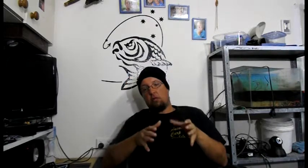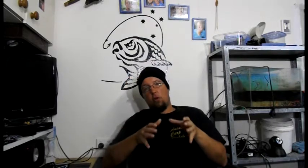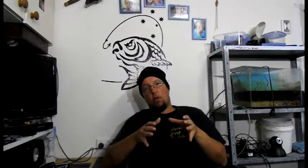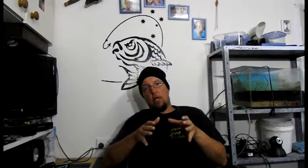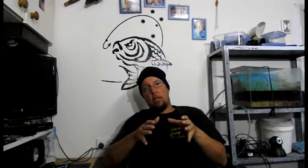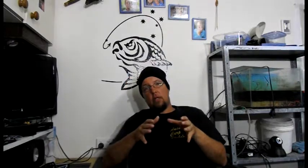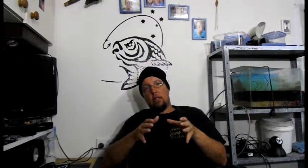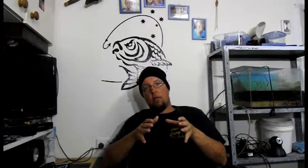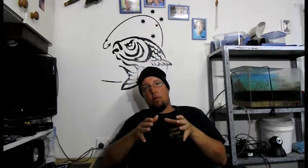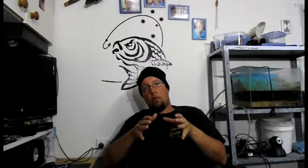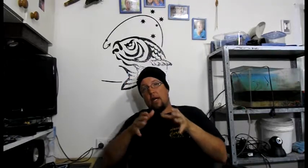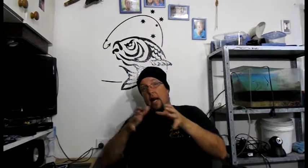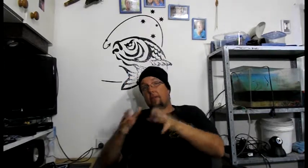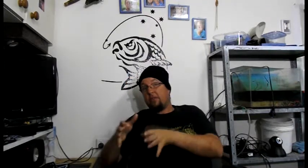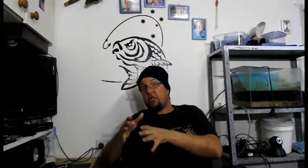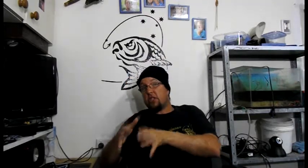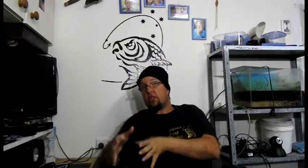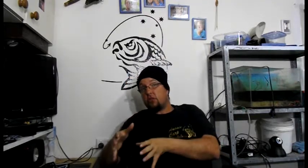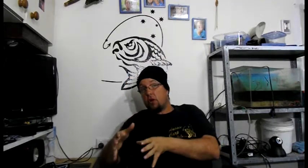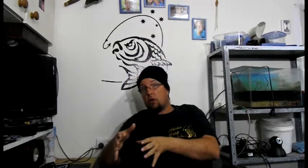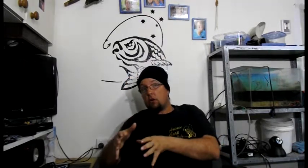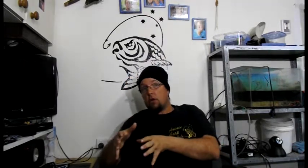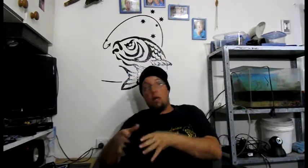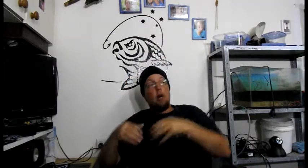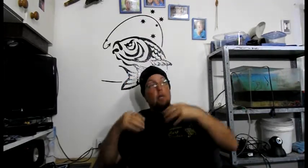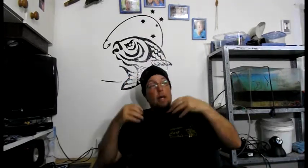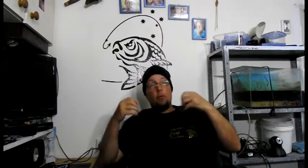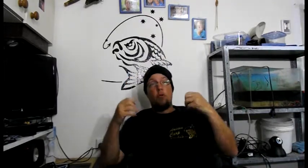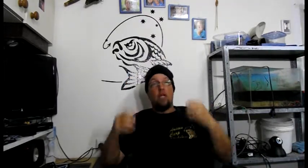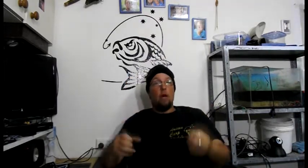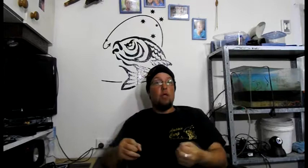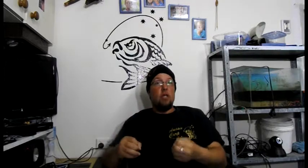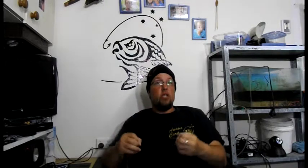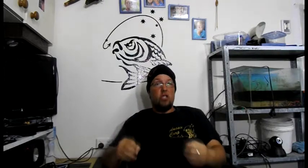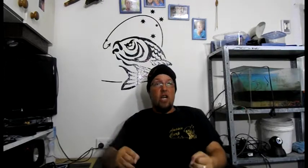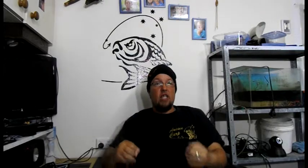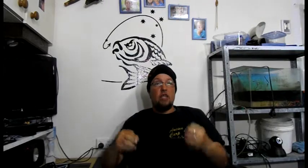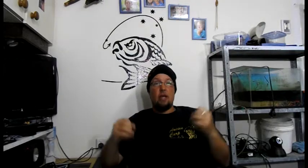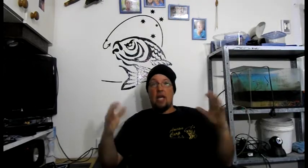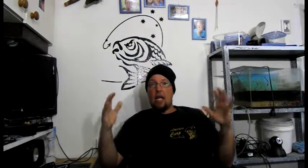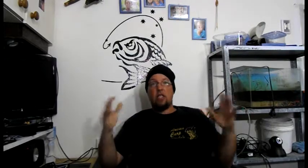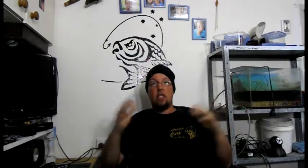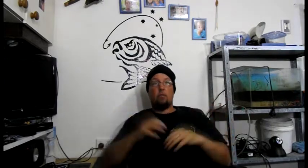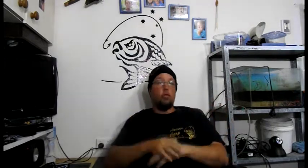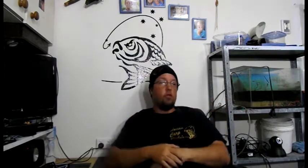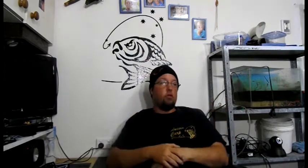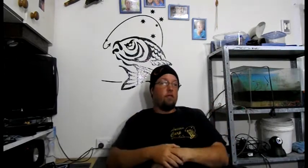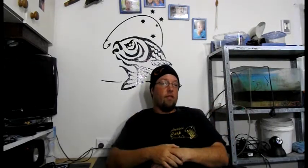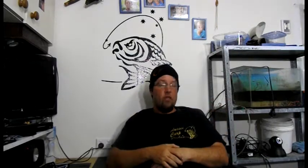waterways. Where carp fishing is controlled. People can go in there to chase them and catch these monstrous fish.